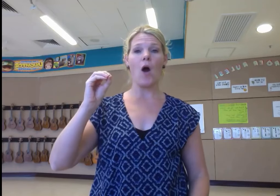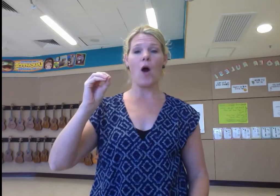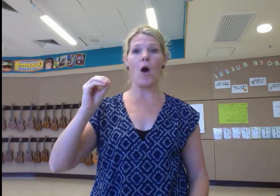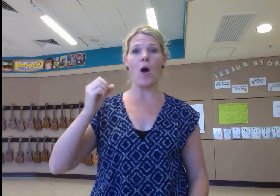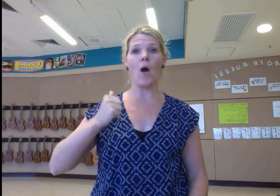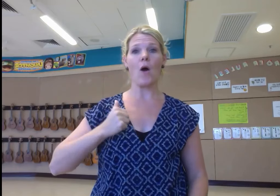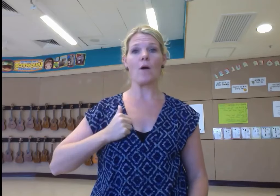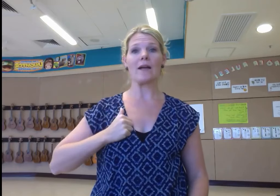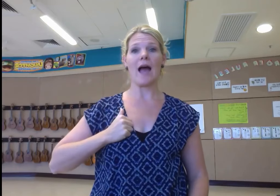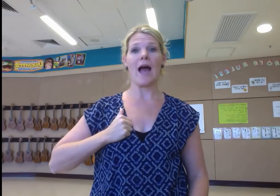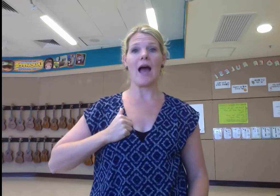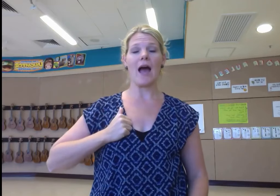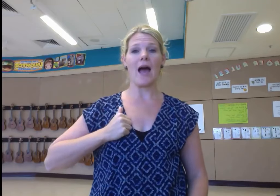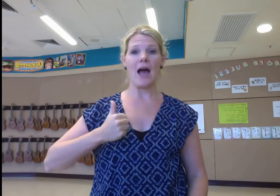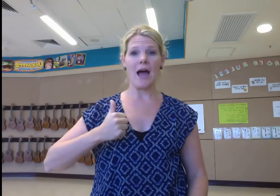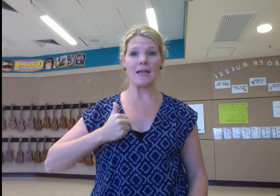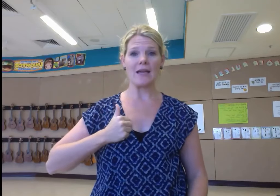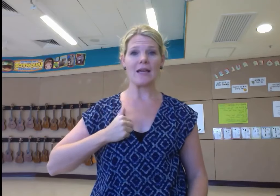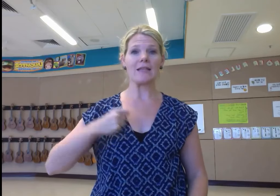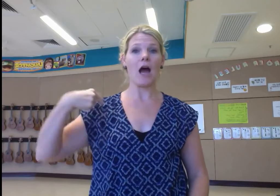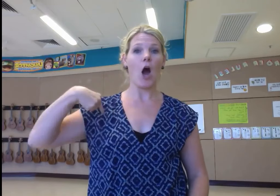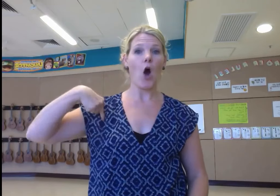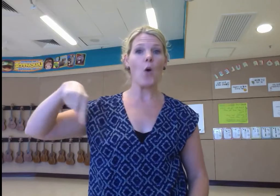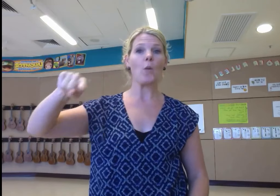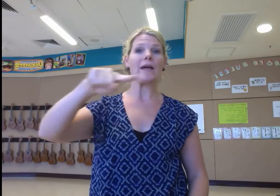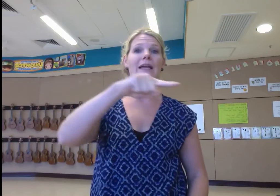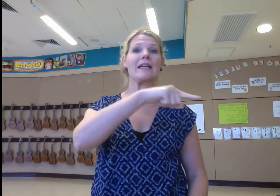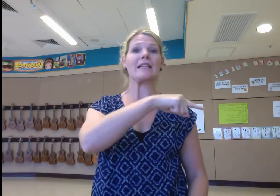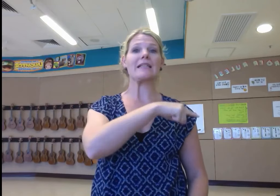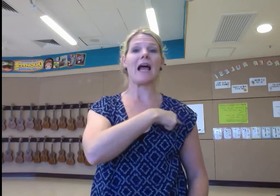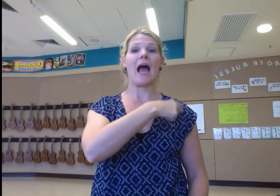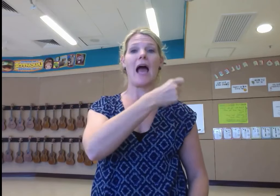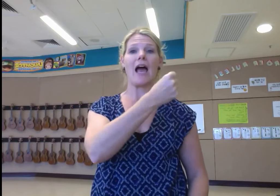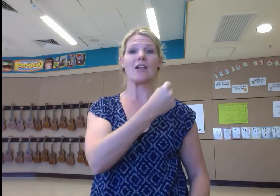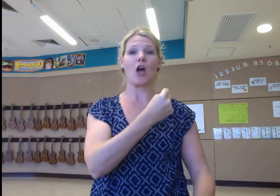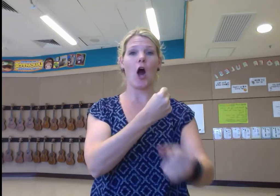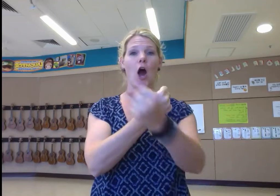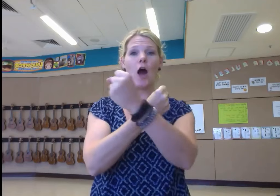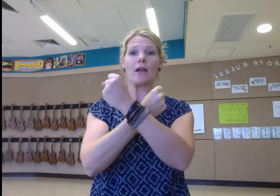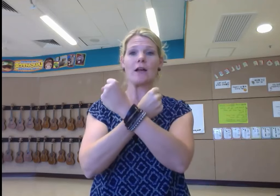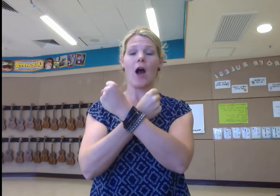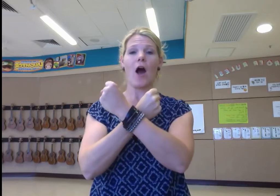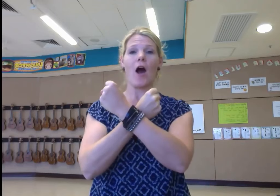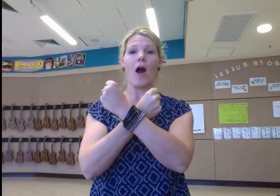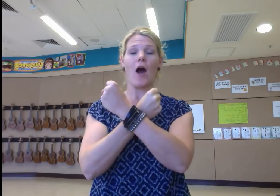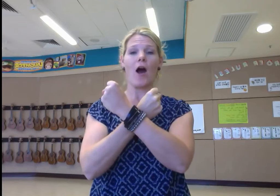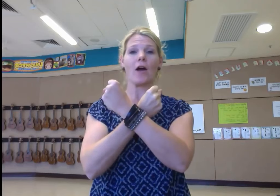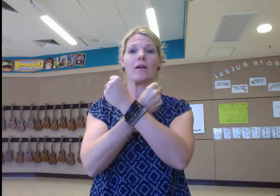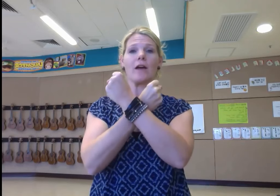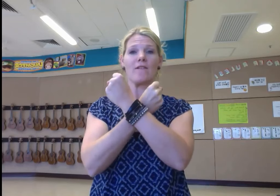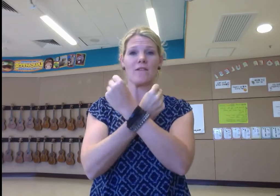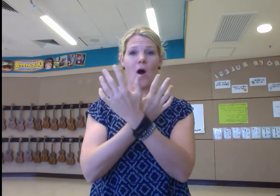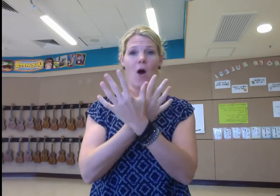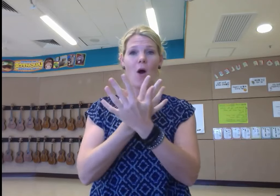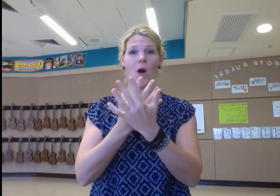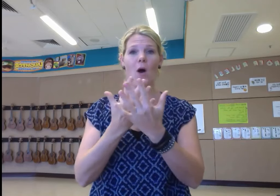O Canada, we stand on our floor